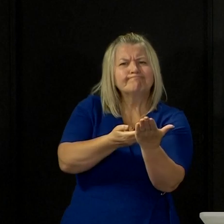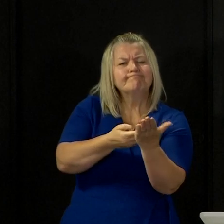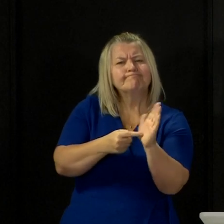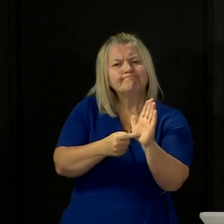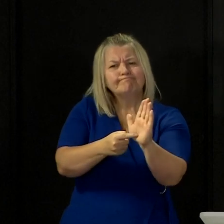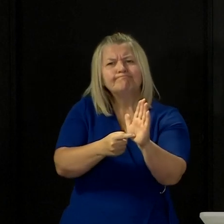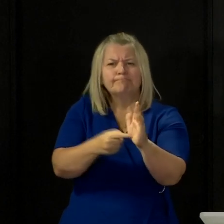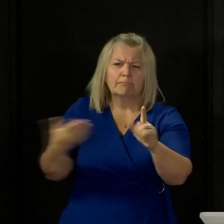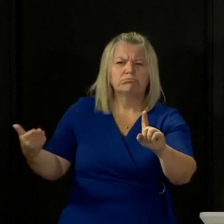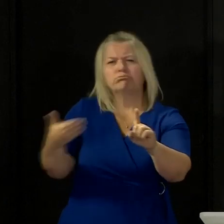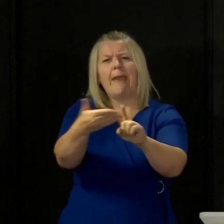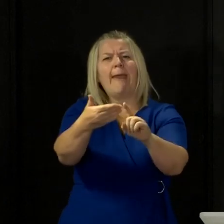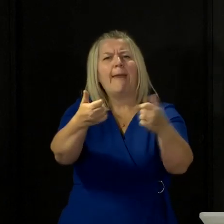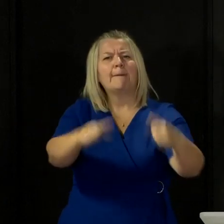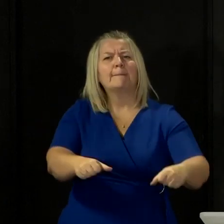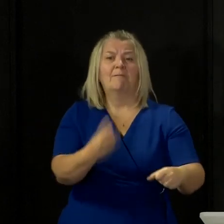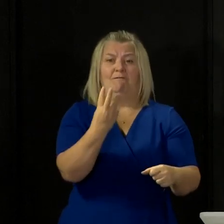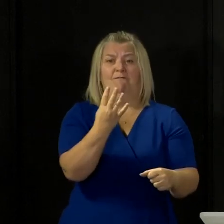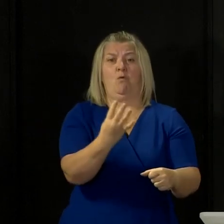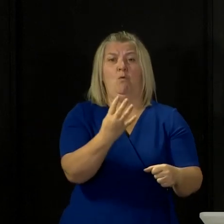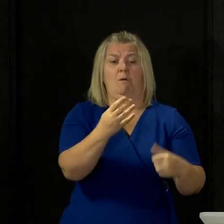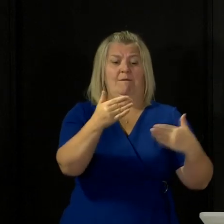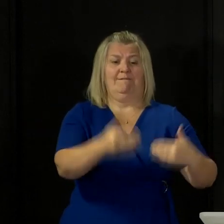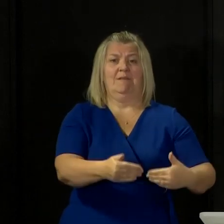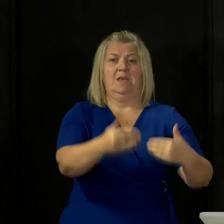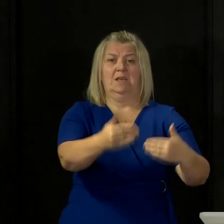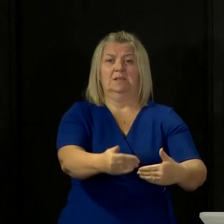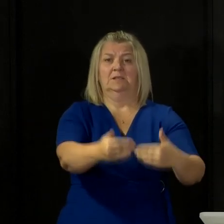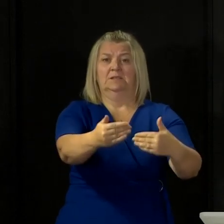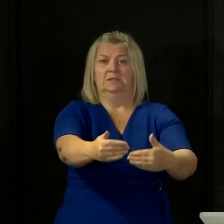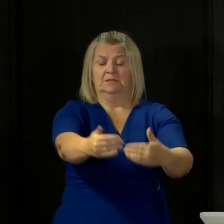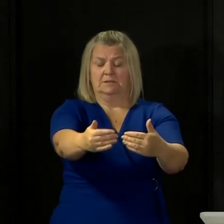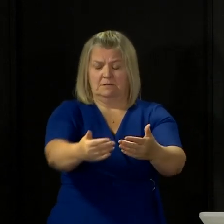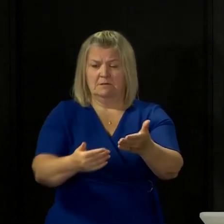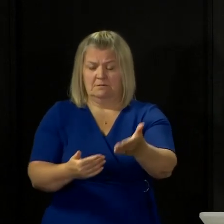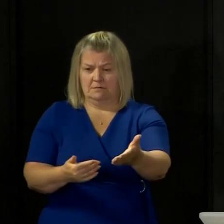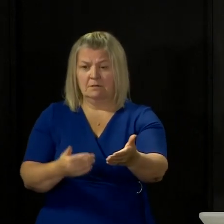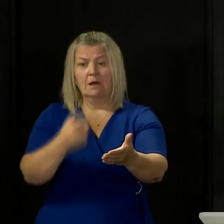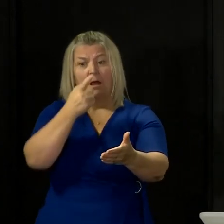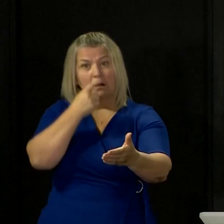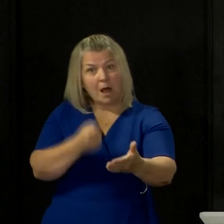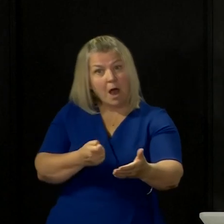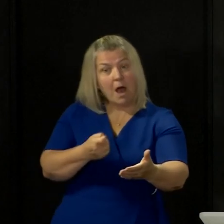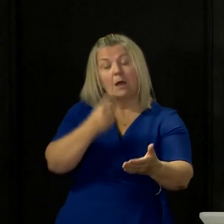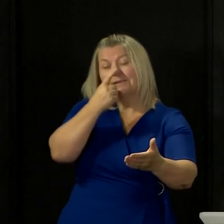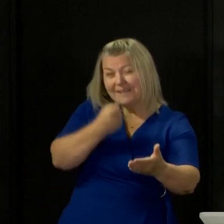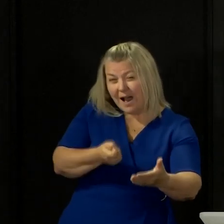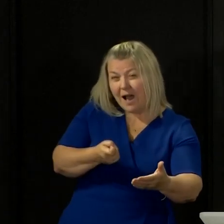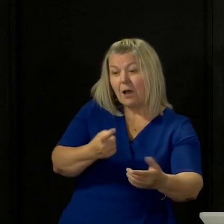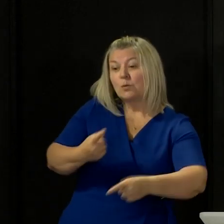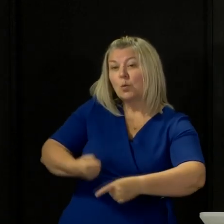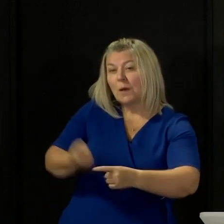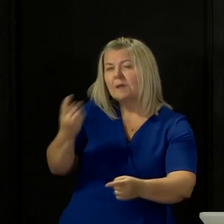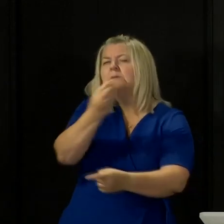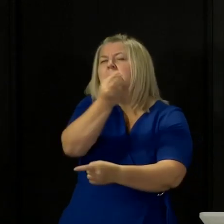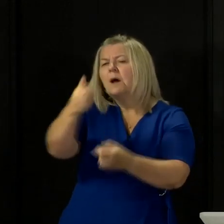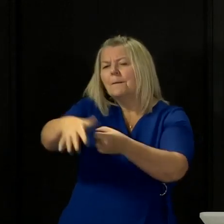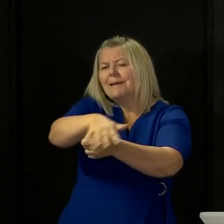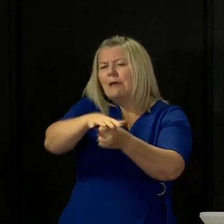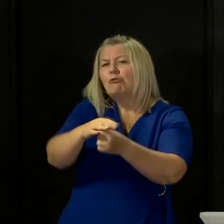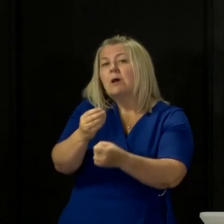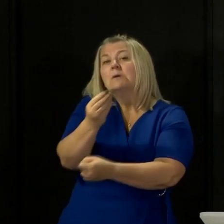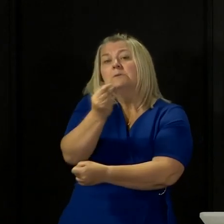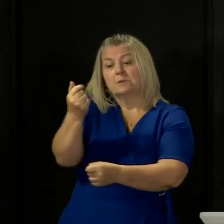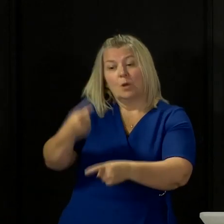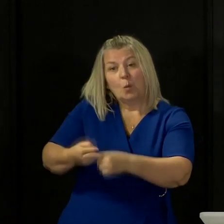expressly in the route map, that if we can, on the basis of the evidence we've got, accelerate any of the opening up